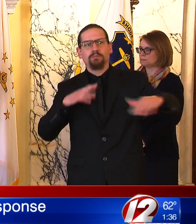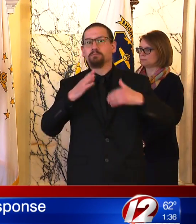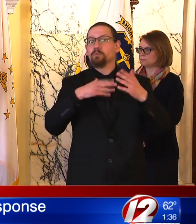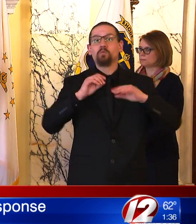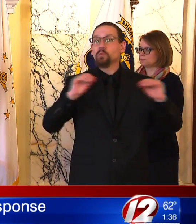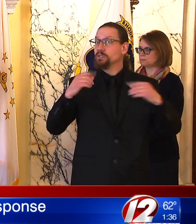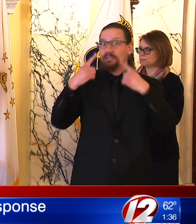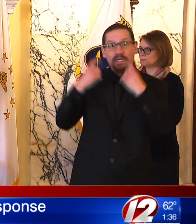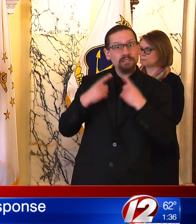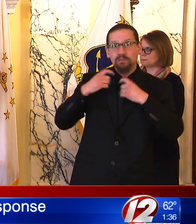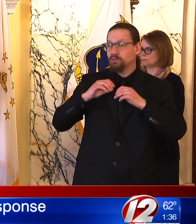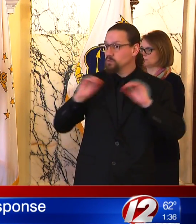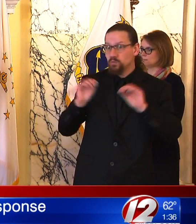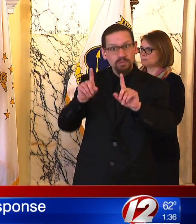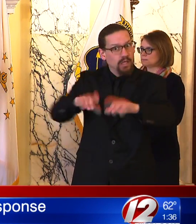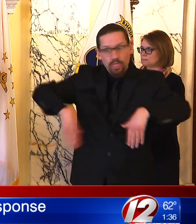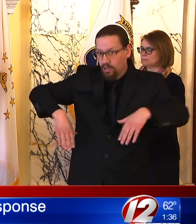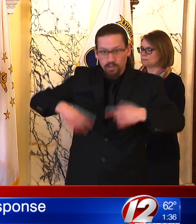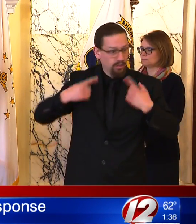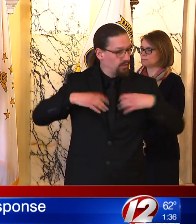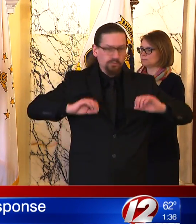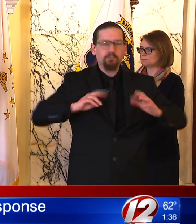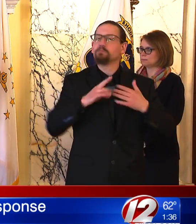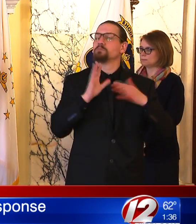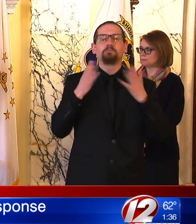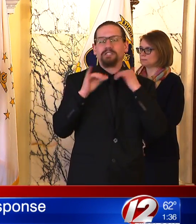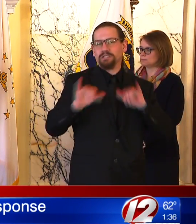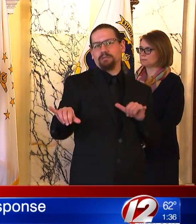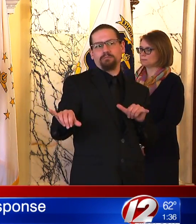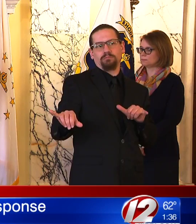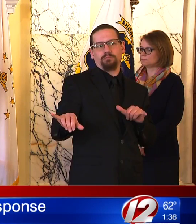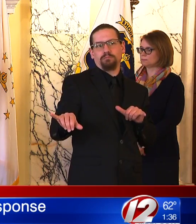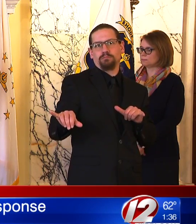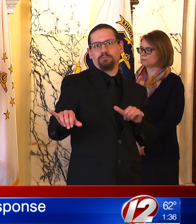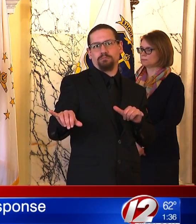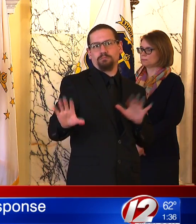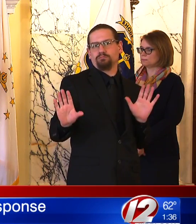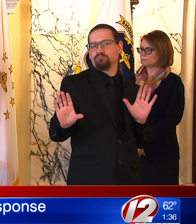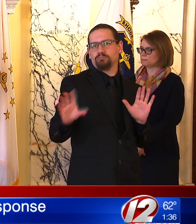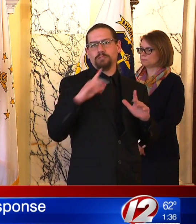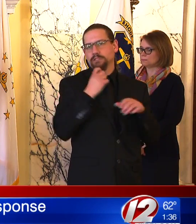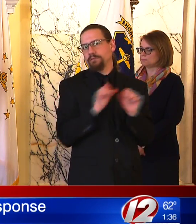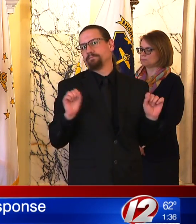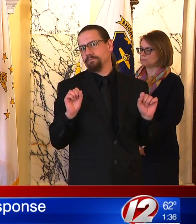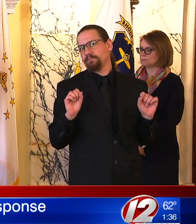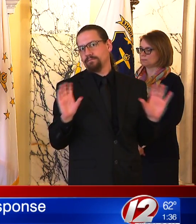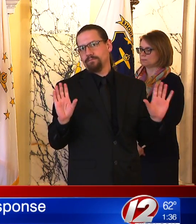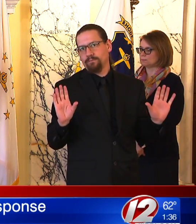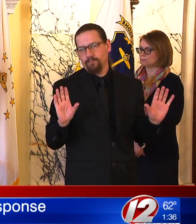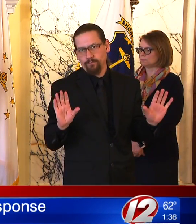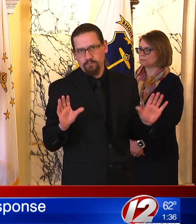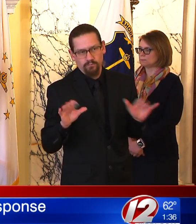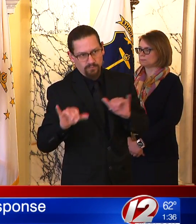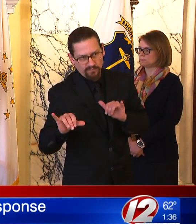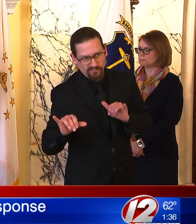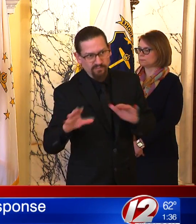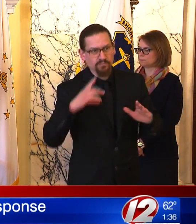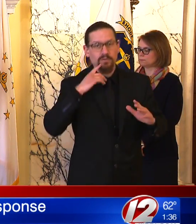out in public exposing other people. That's a critical point that everyone needs to follow.